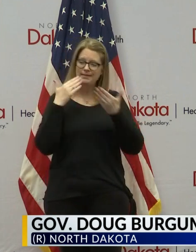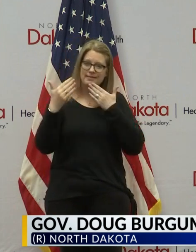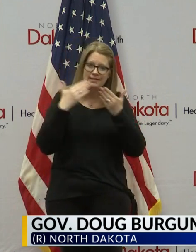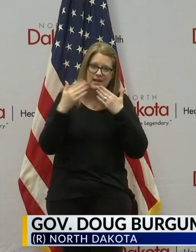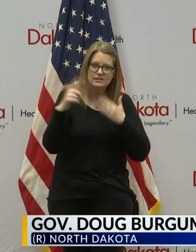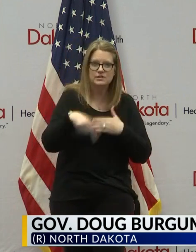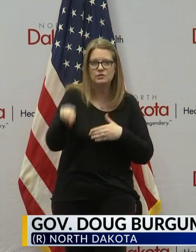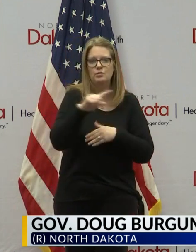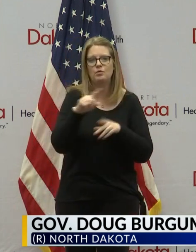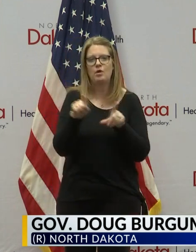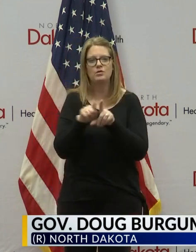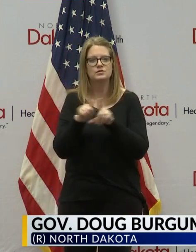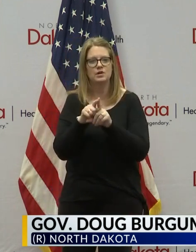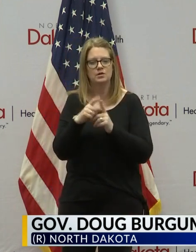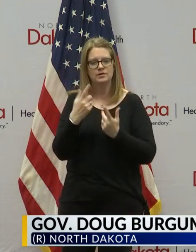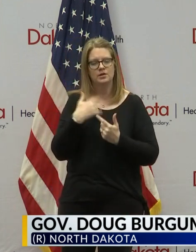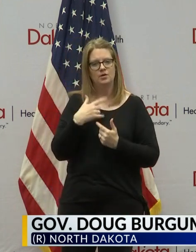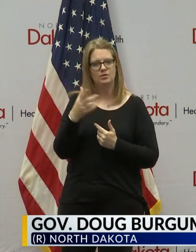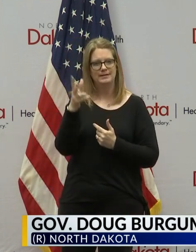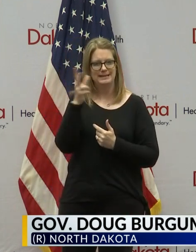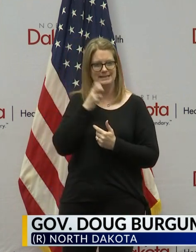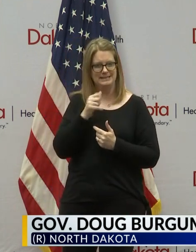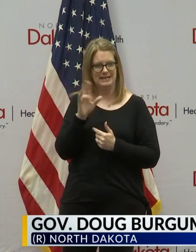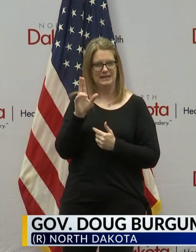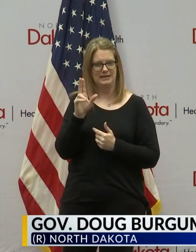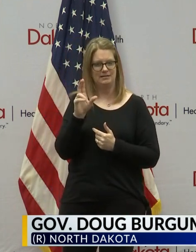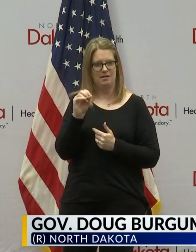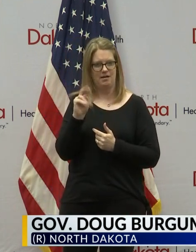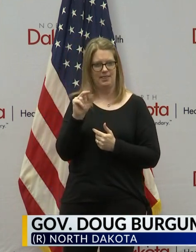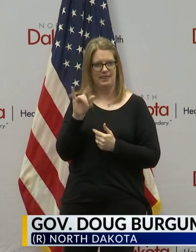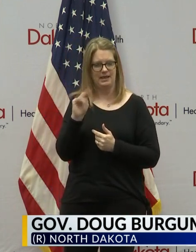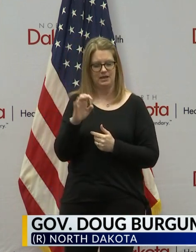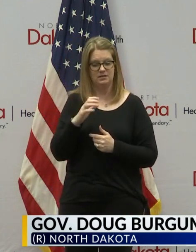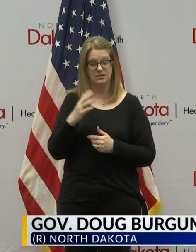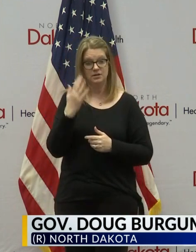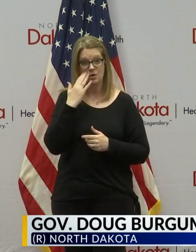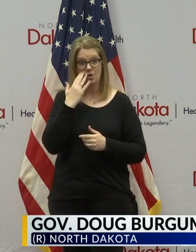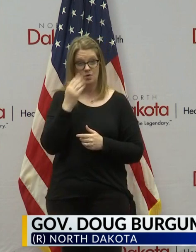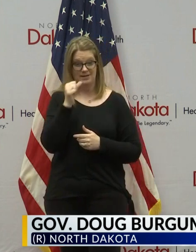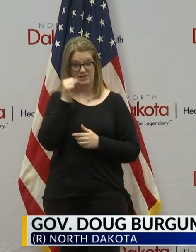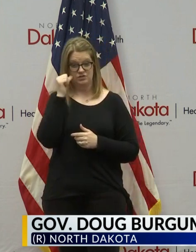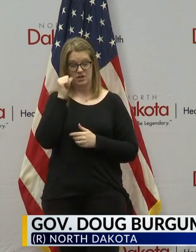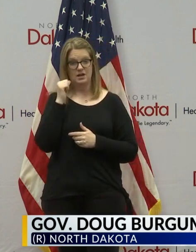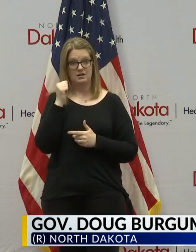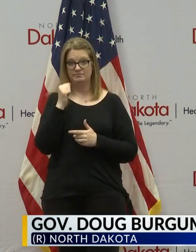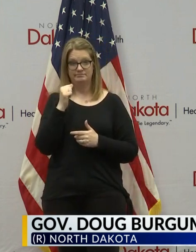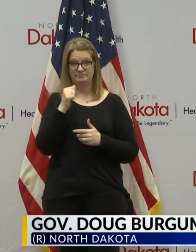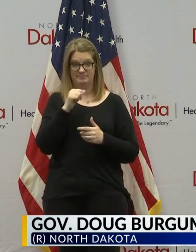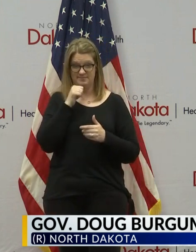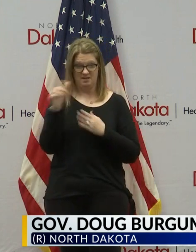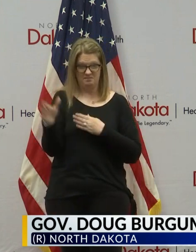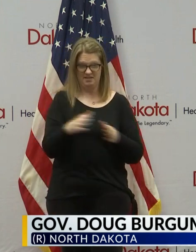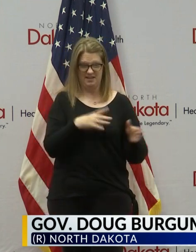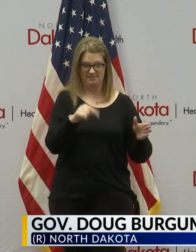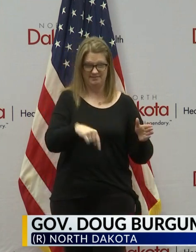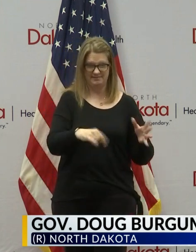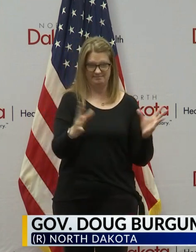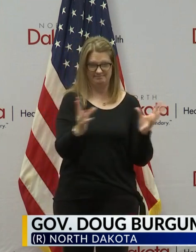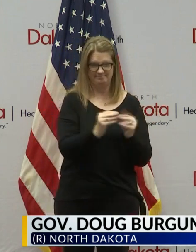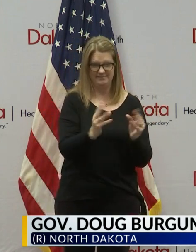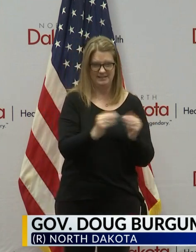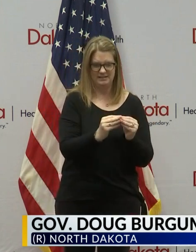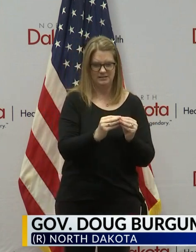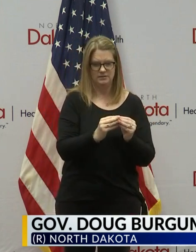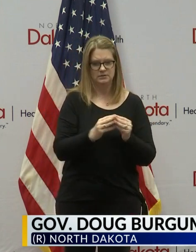you know when we left here under 24 hours ago yesterday we hadn't planned on having a press conference but we've got a